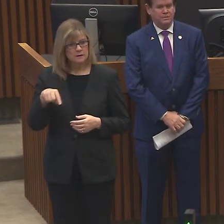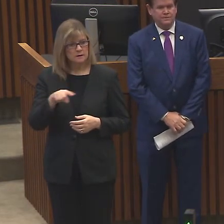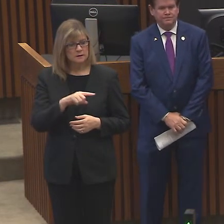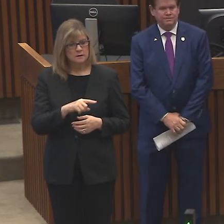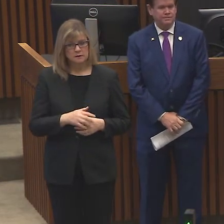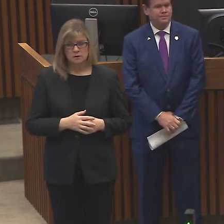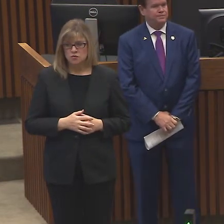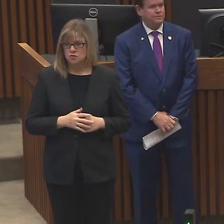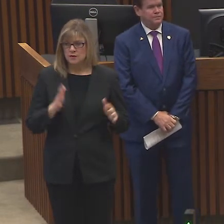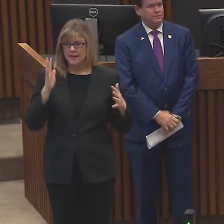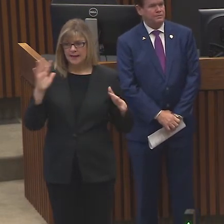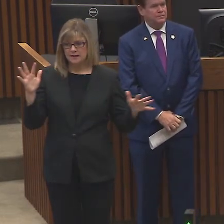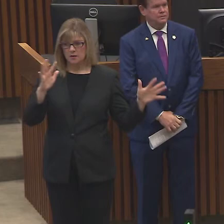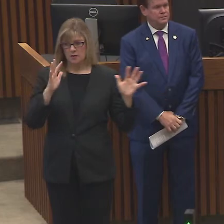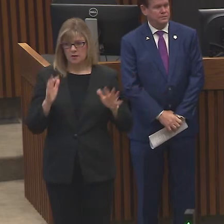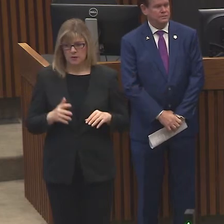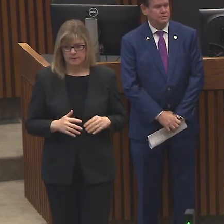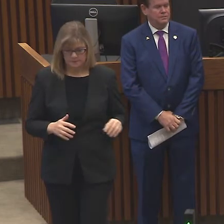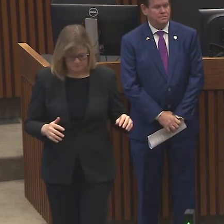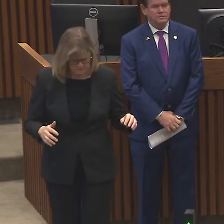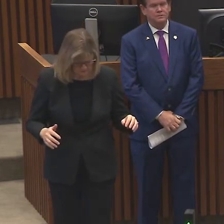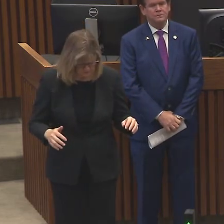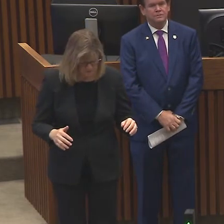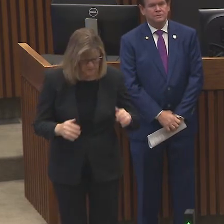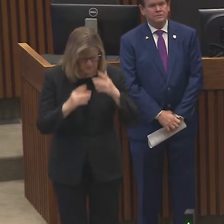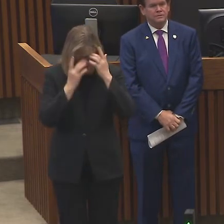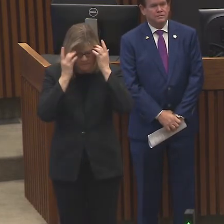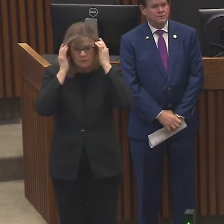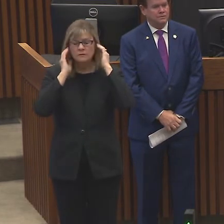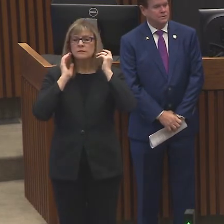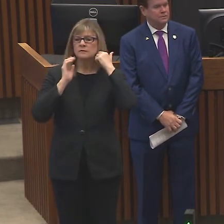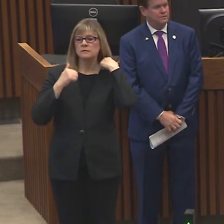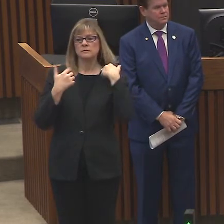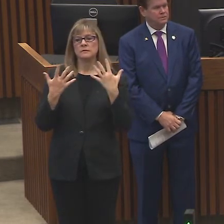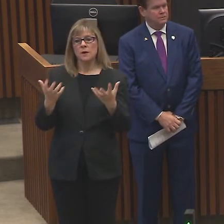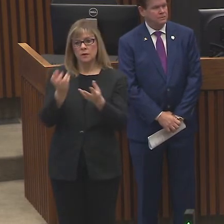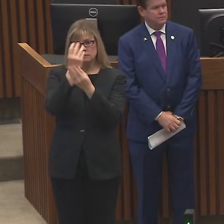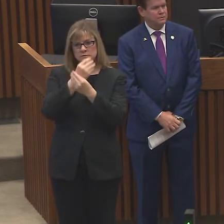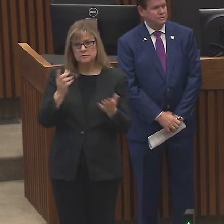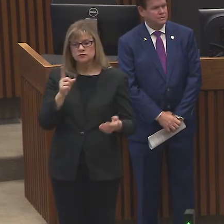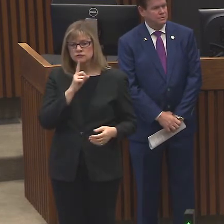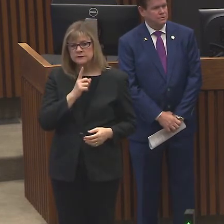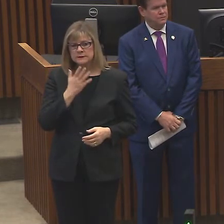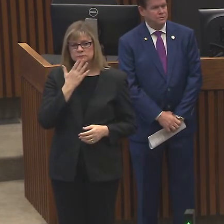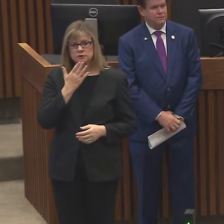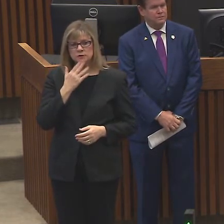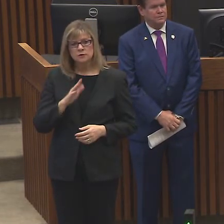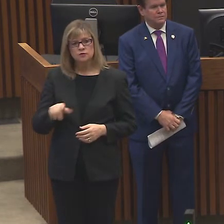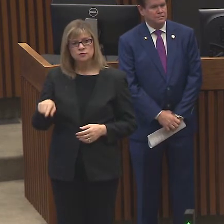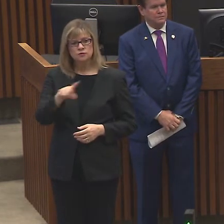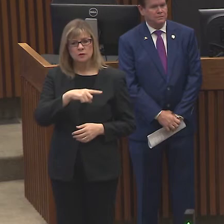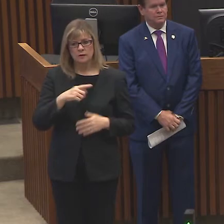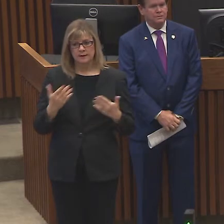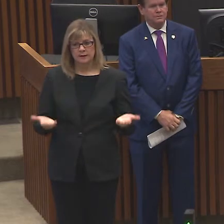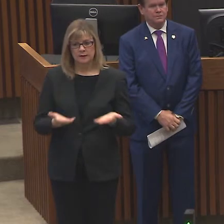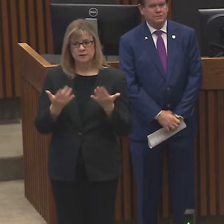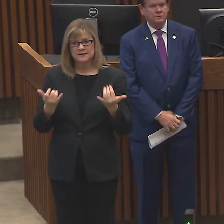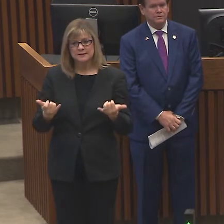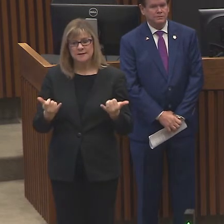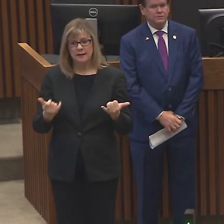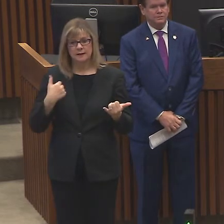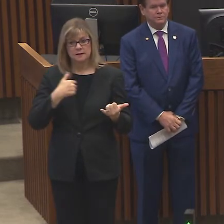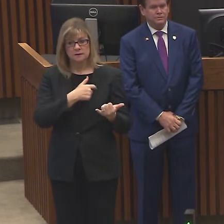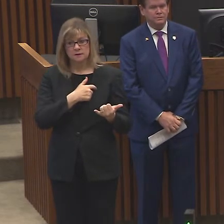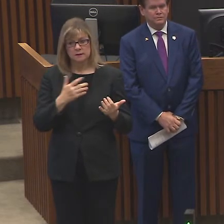window very shortly and we'll be doing other things. I want to tell you how much I appreciate first y'all being here today as we make our